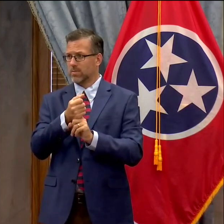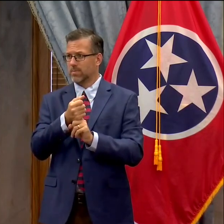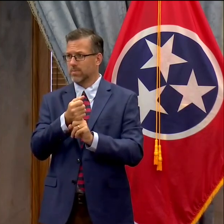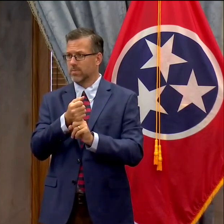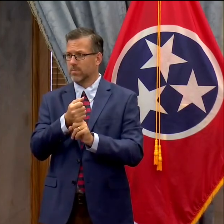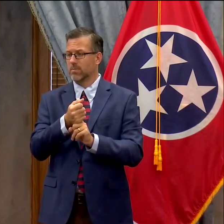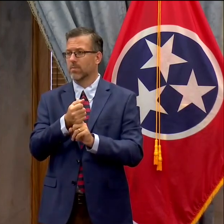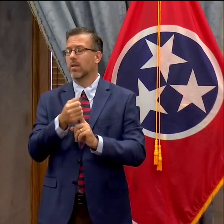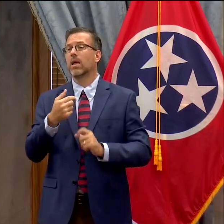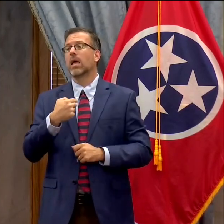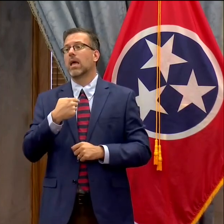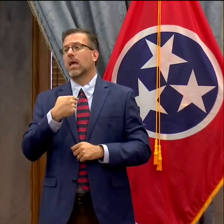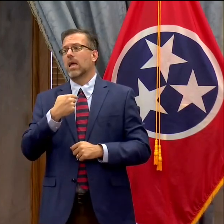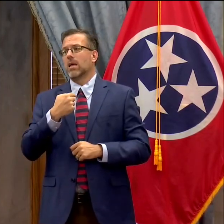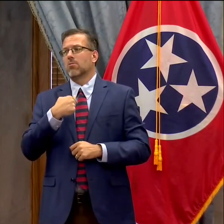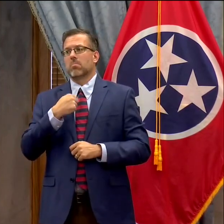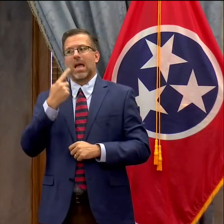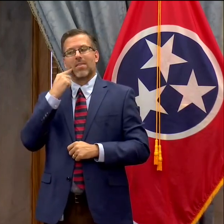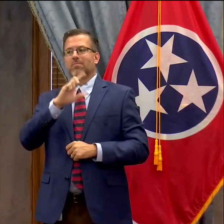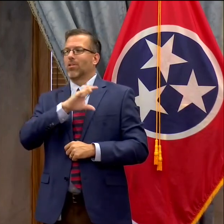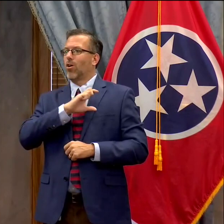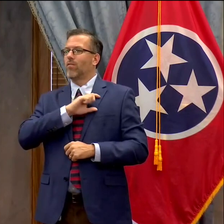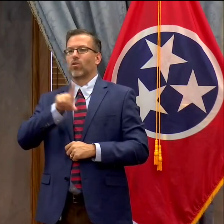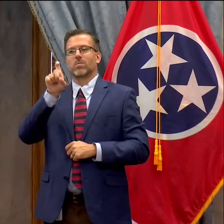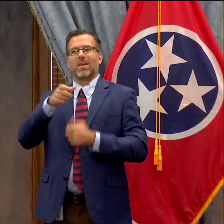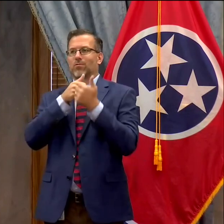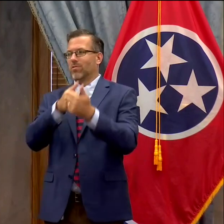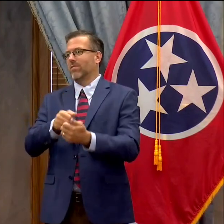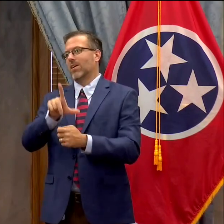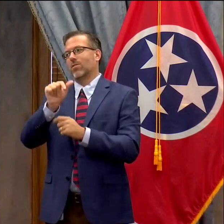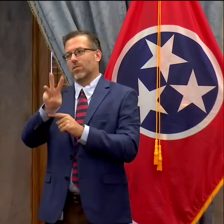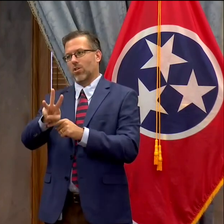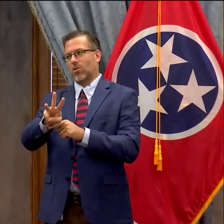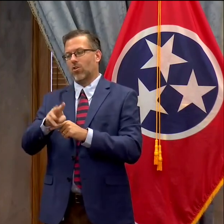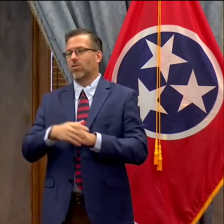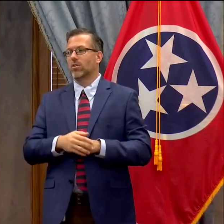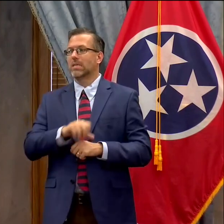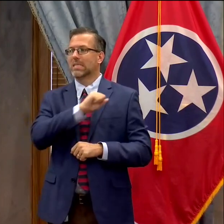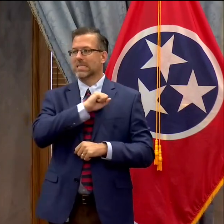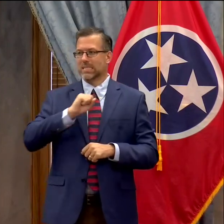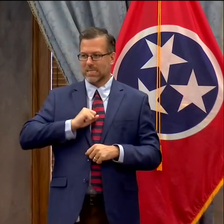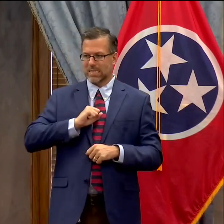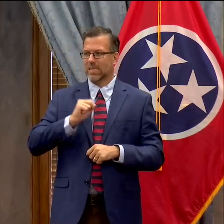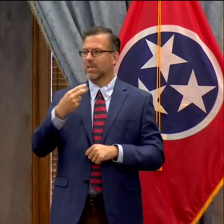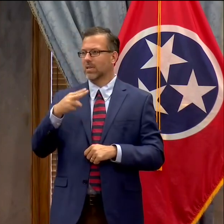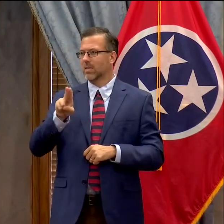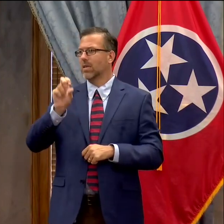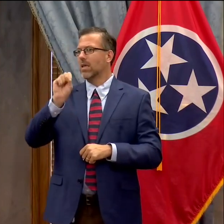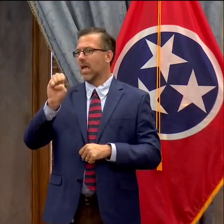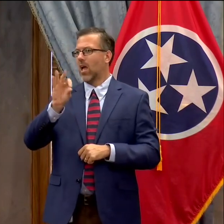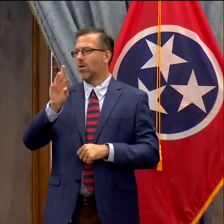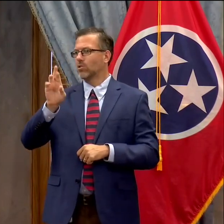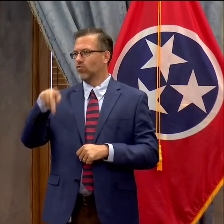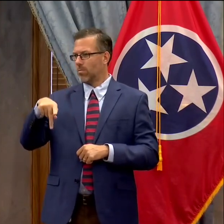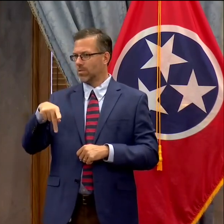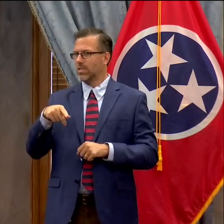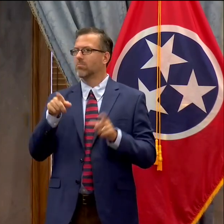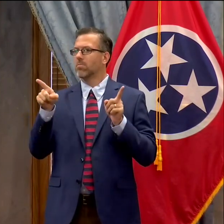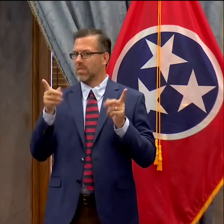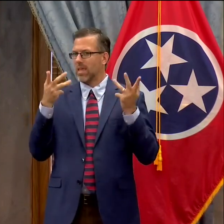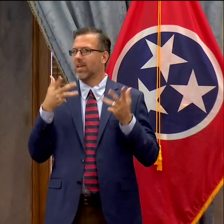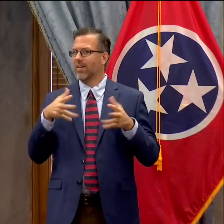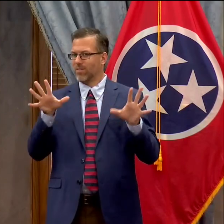advise law enforcement to follow the law um the the legislature has uh done what I asked them to do